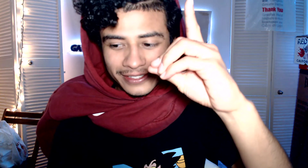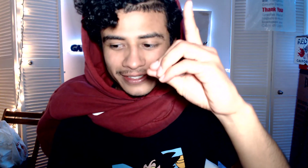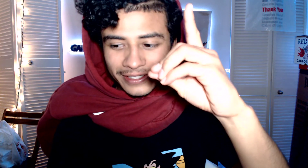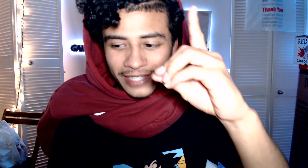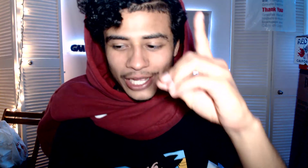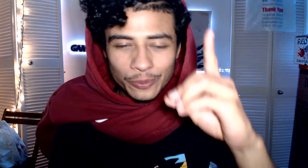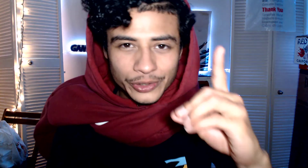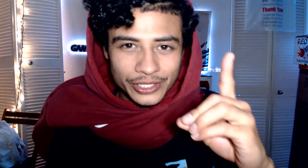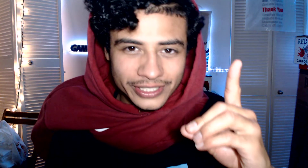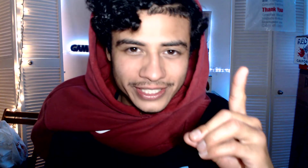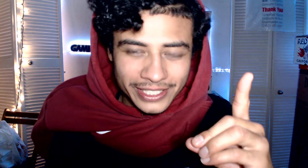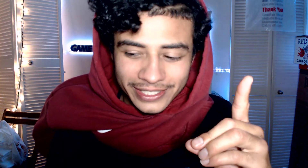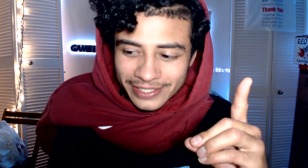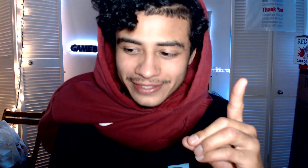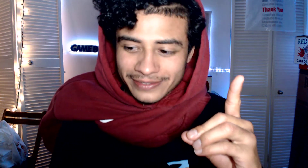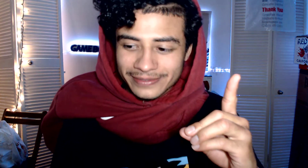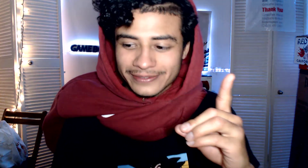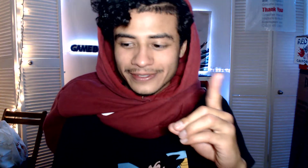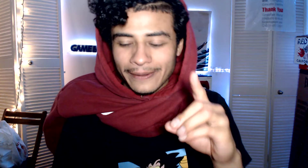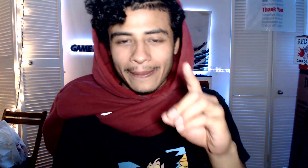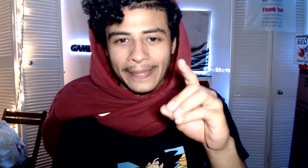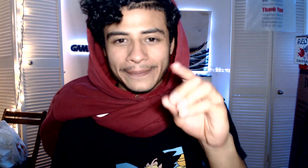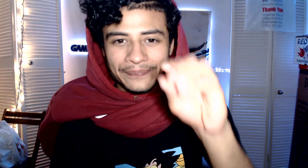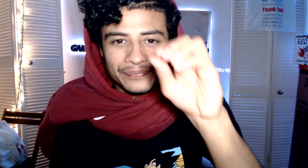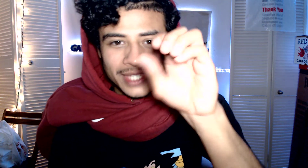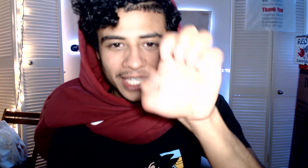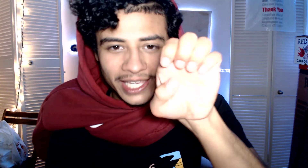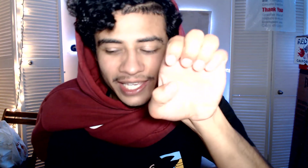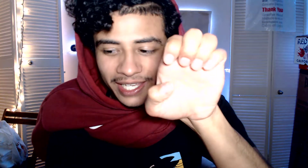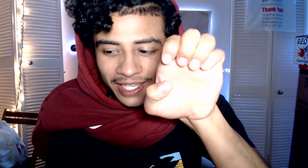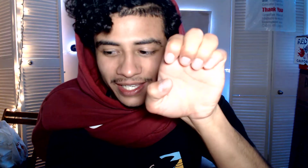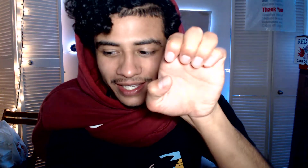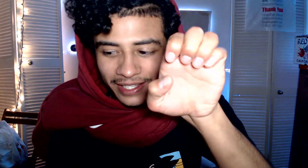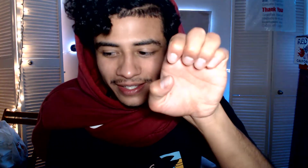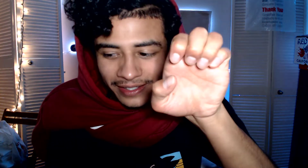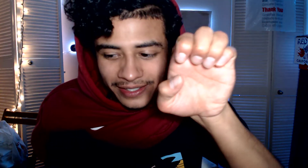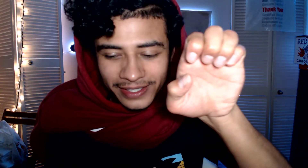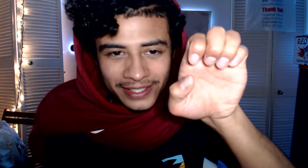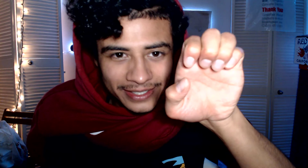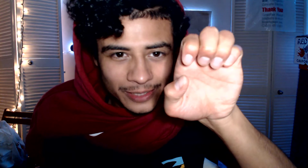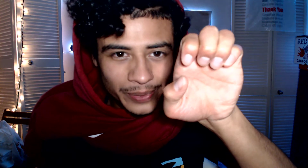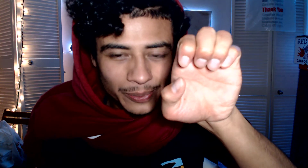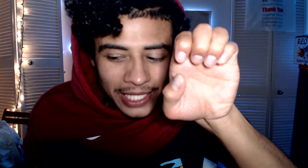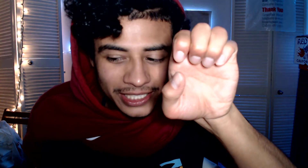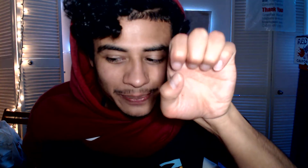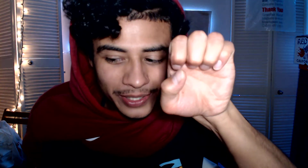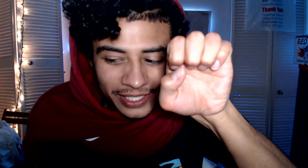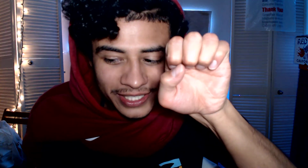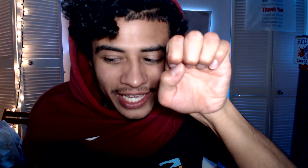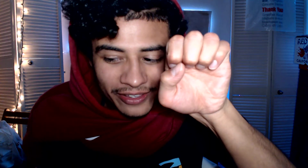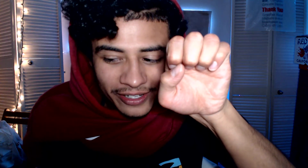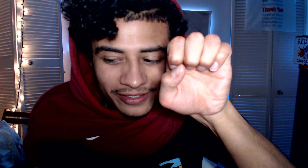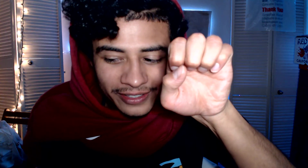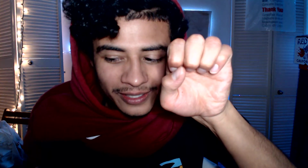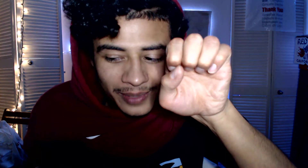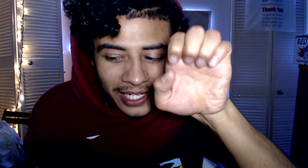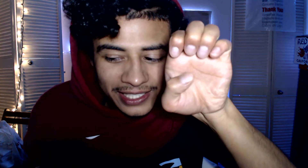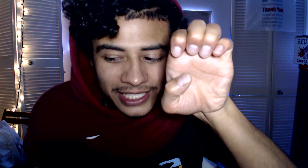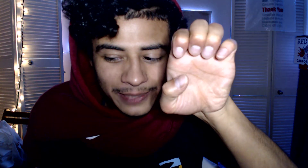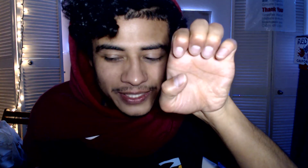I hope you can see it. E. E. Some people like to put it together, but I like to keep it